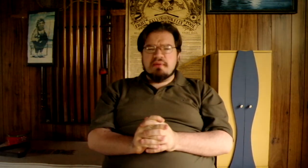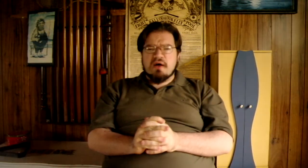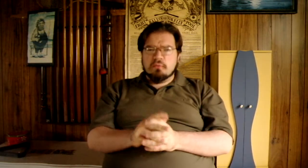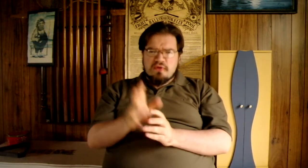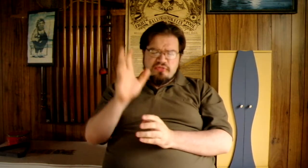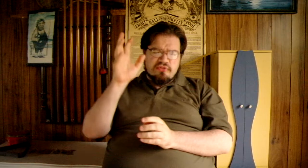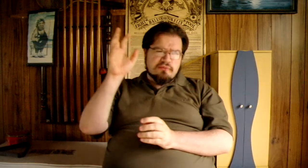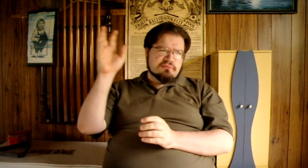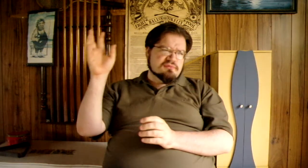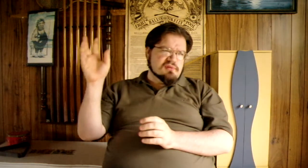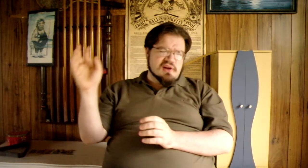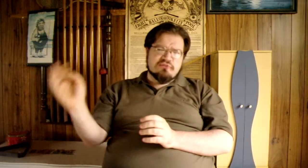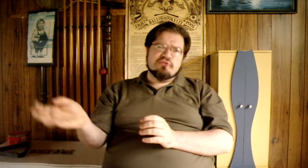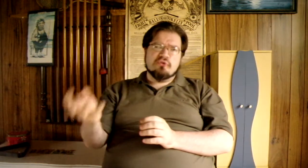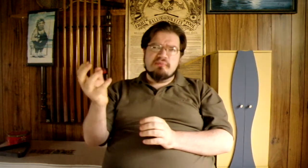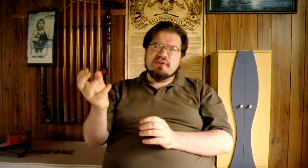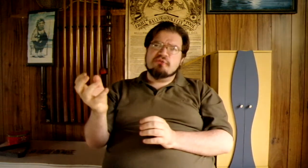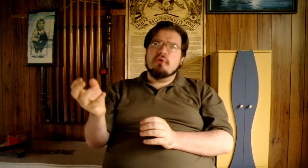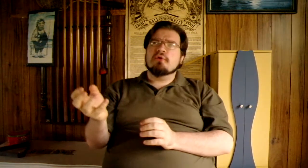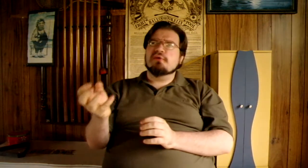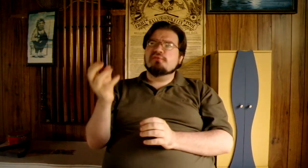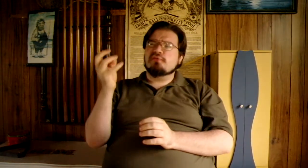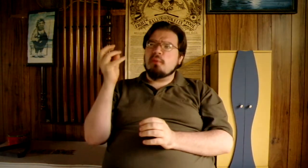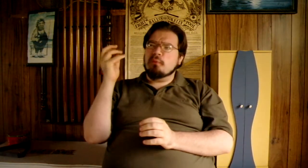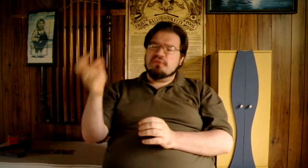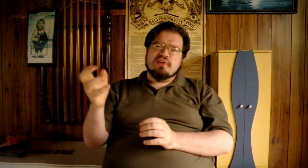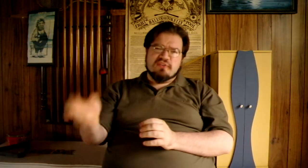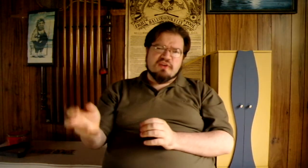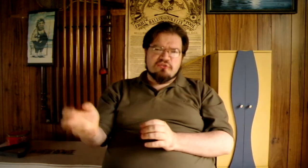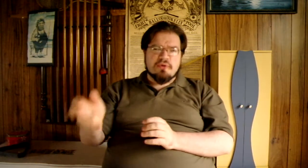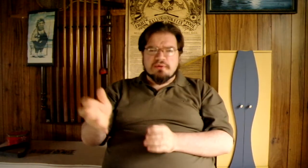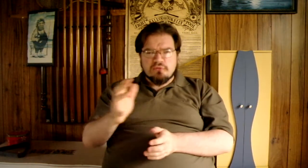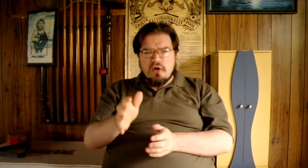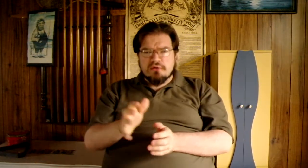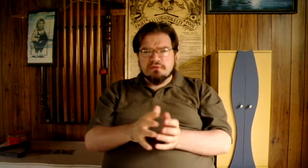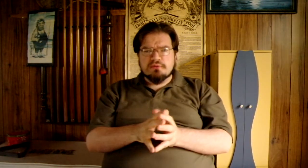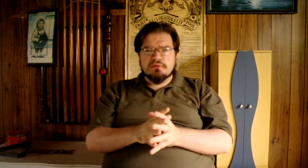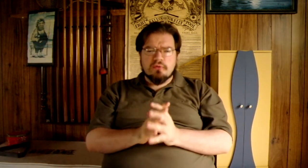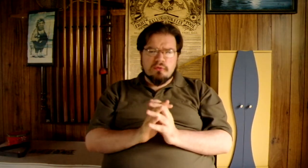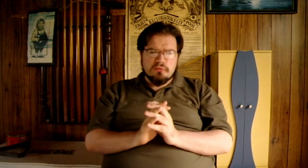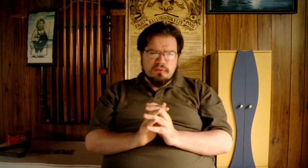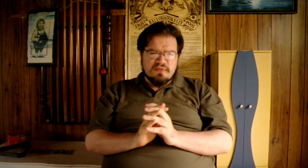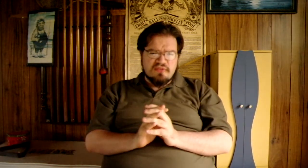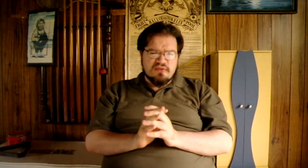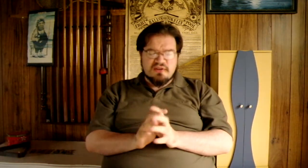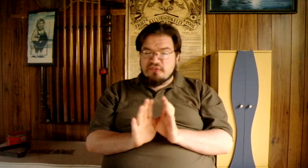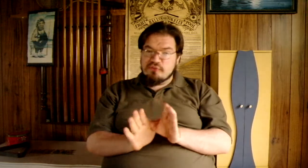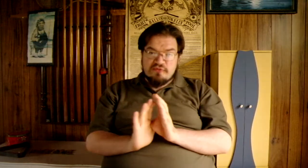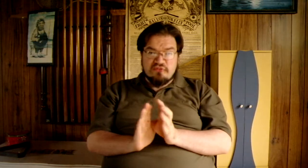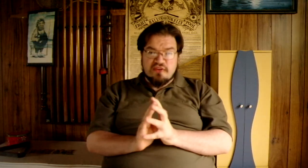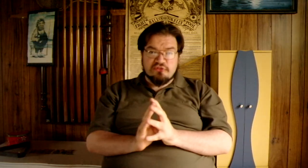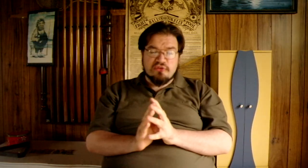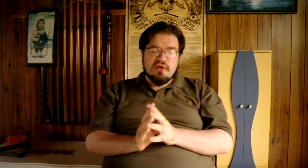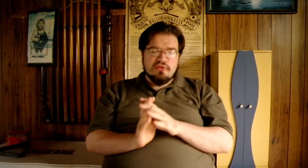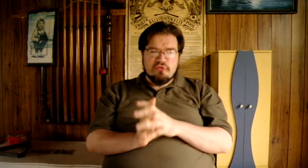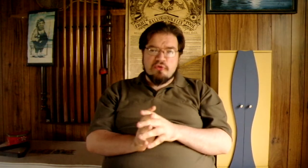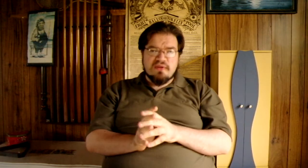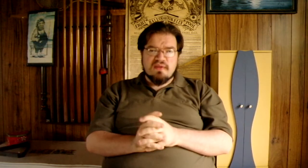with a visual metaphor of what they think is going wrong or what they think needs to be fixed thrown in there.